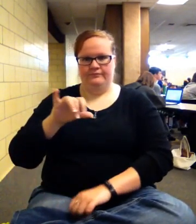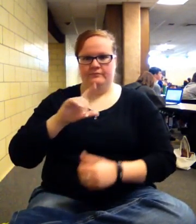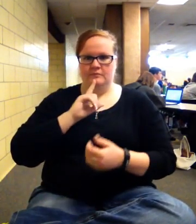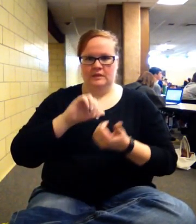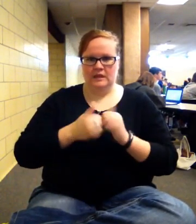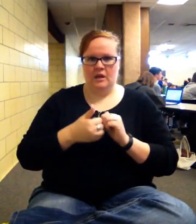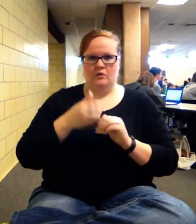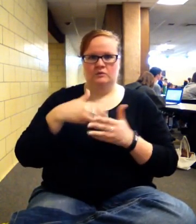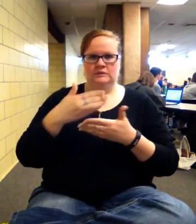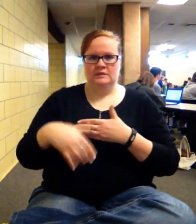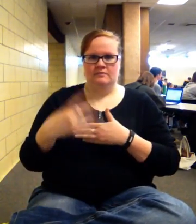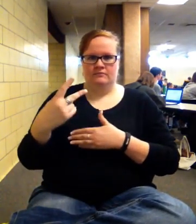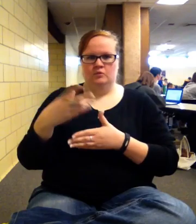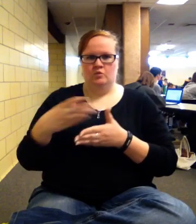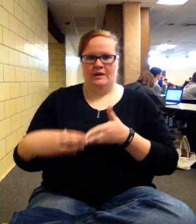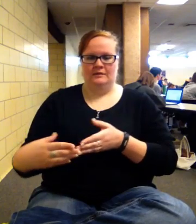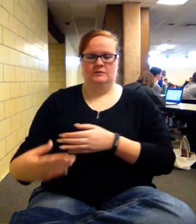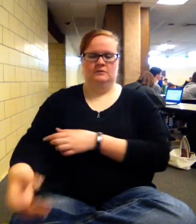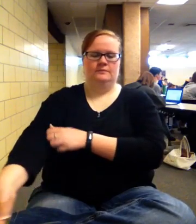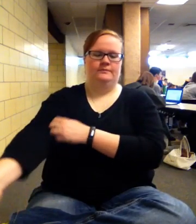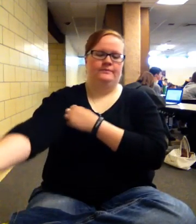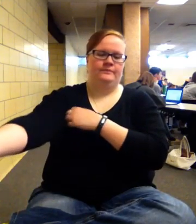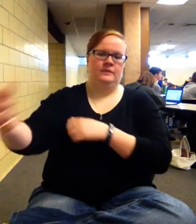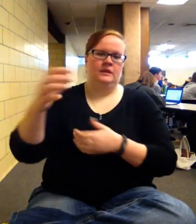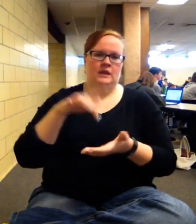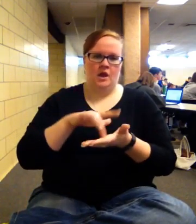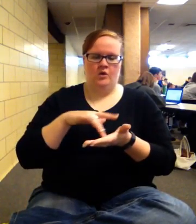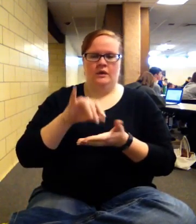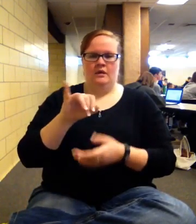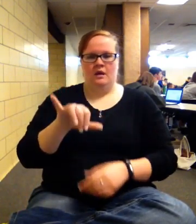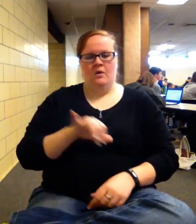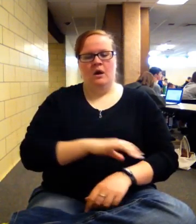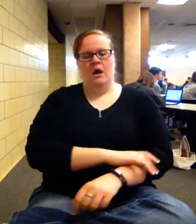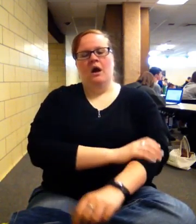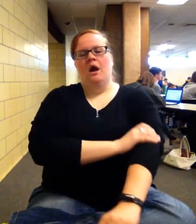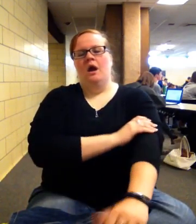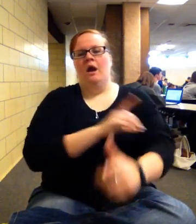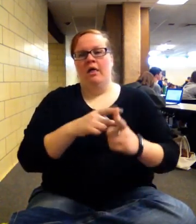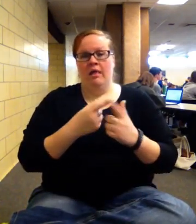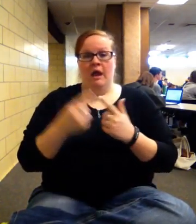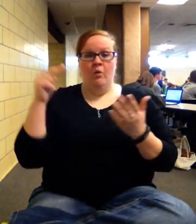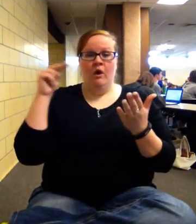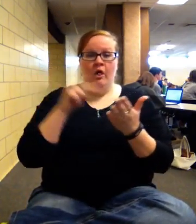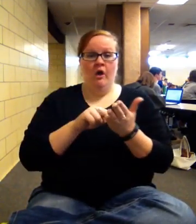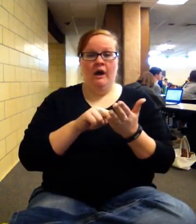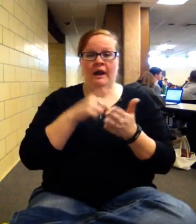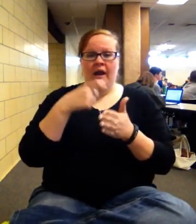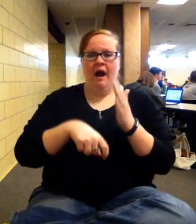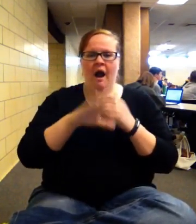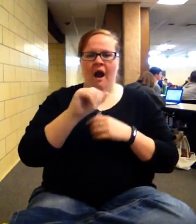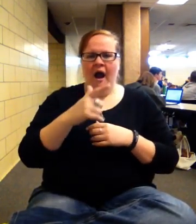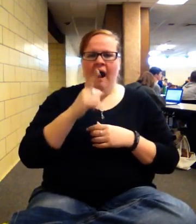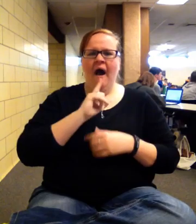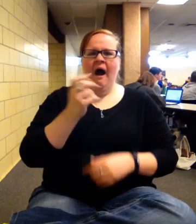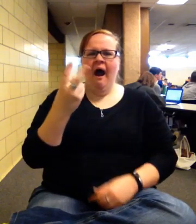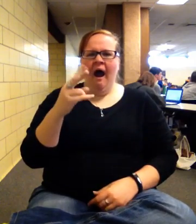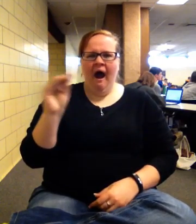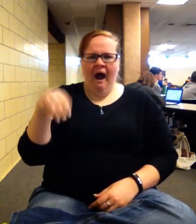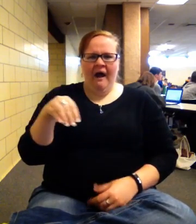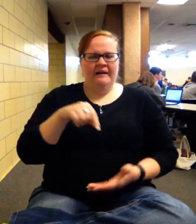ends, calculating the IY. If we're looking, our cost of capital was 12%. This is only going to have a